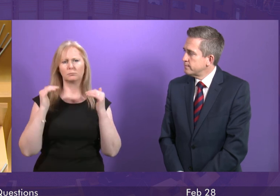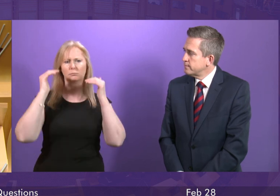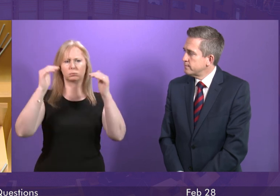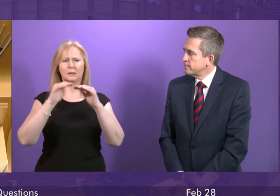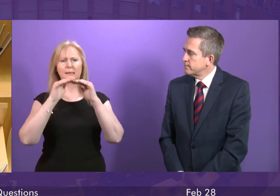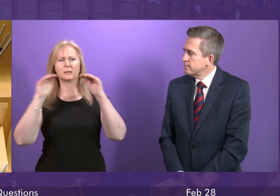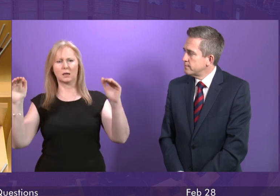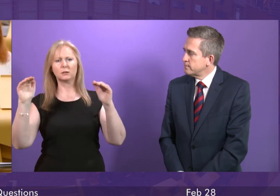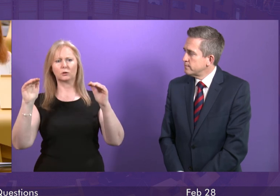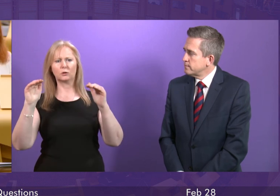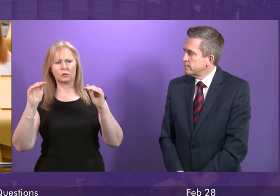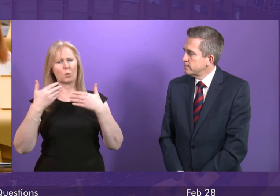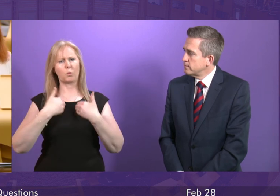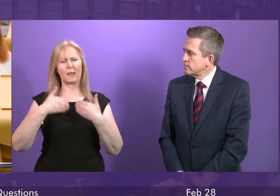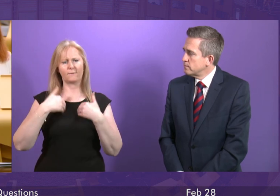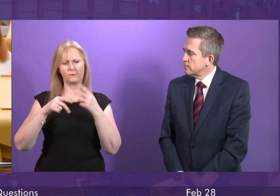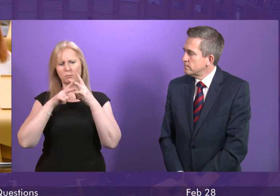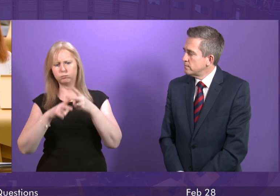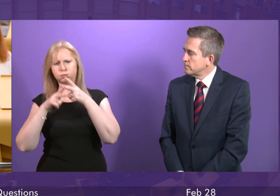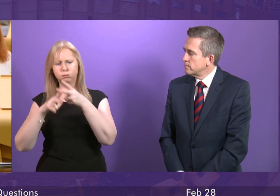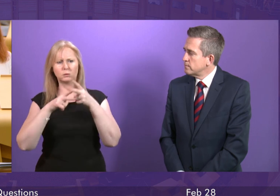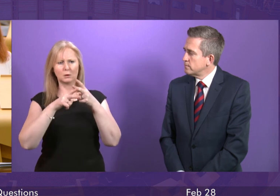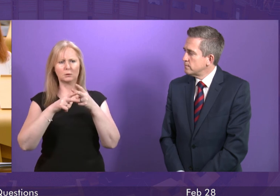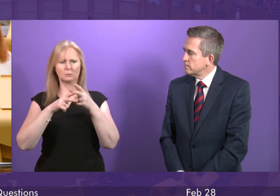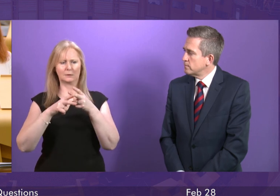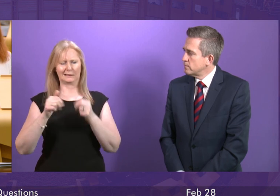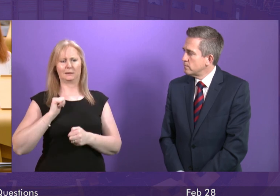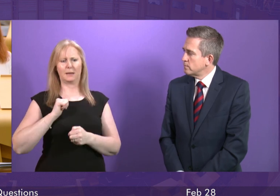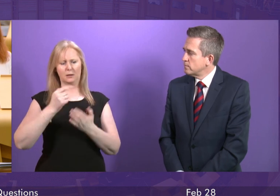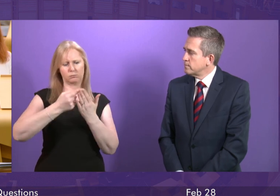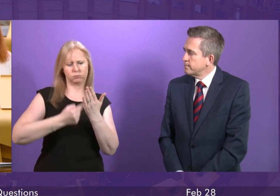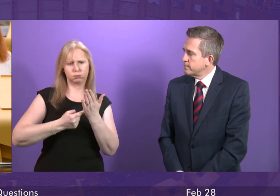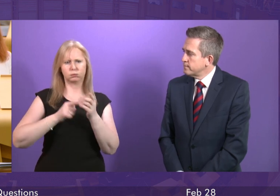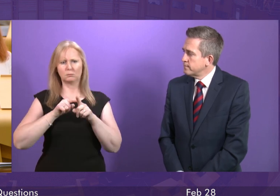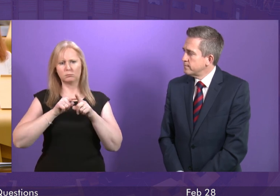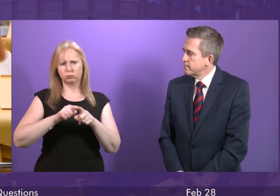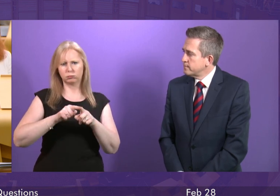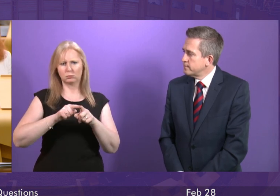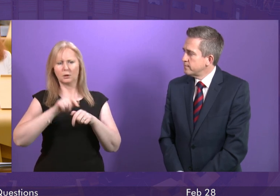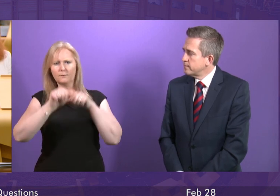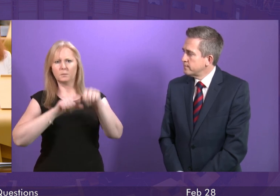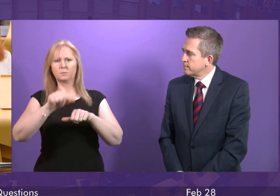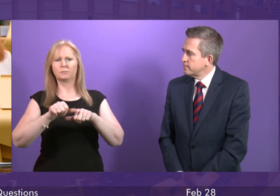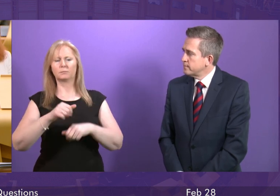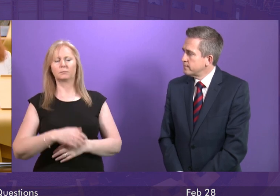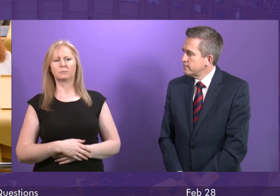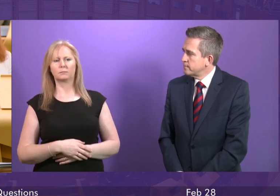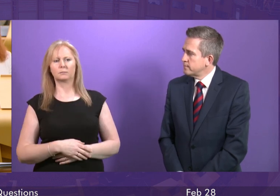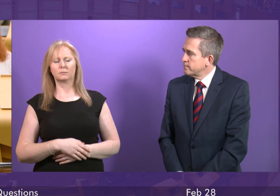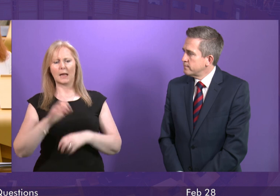welfare in place and we expect all legislation and rules on the transport of livestock to be adhered to. The Animal and Plant Health